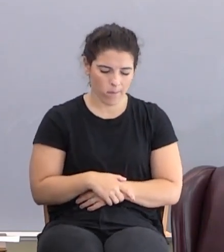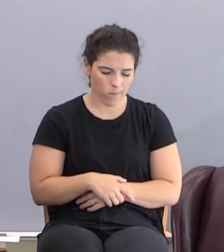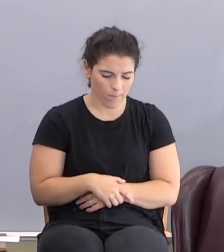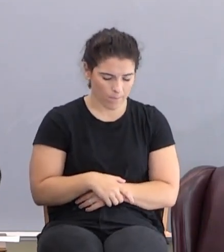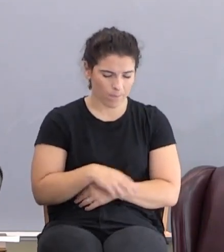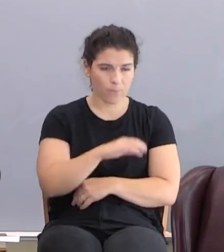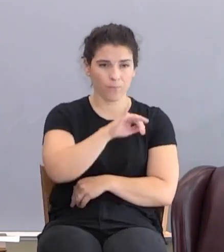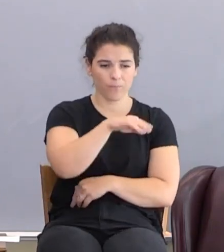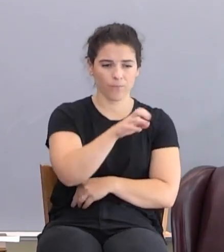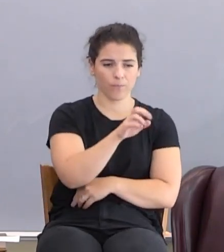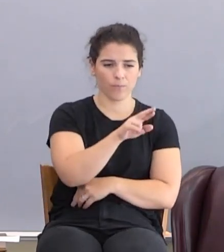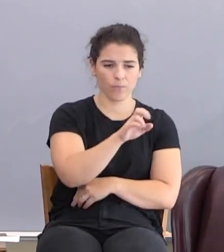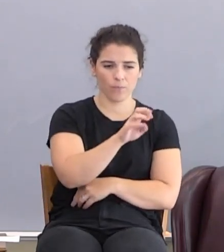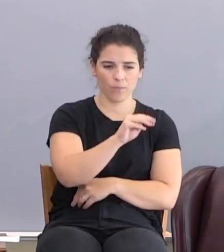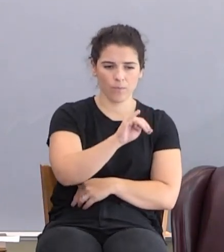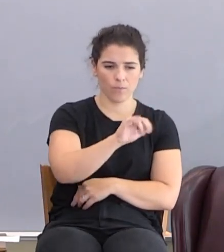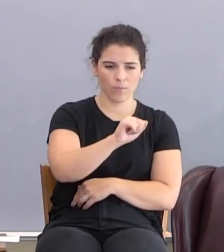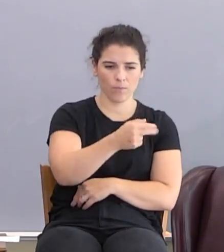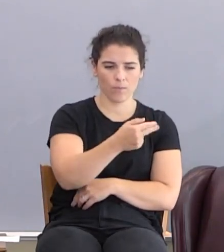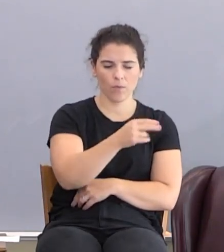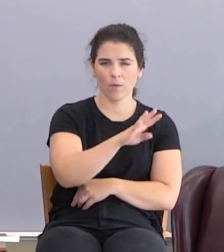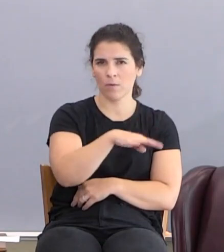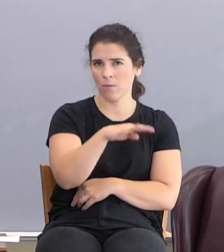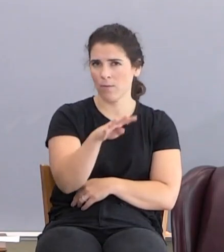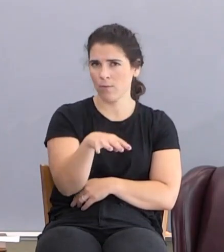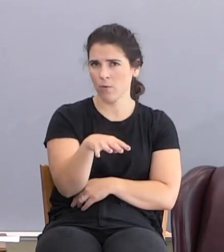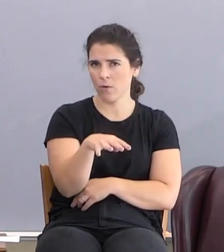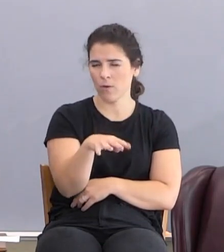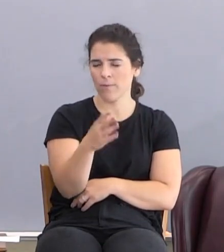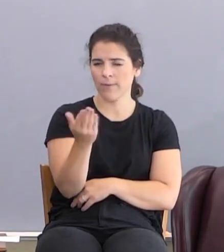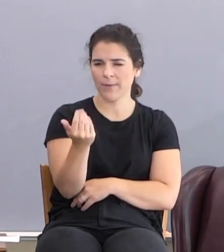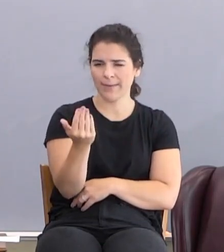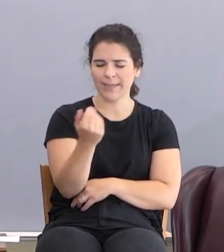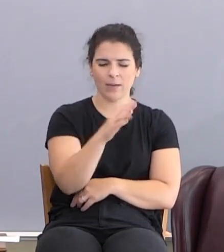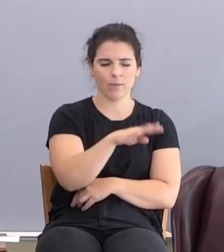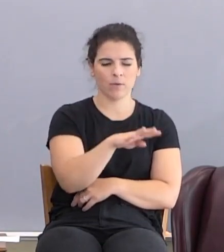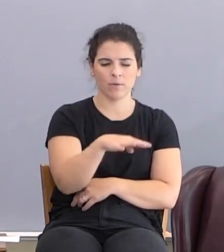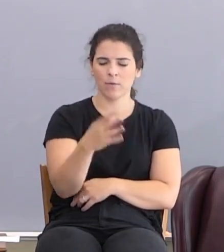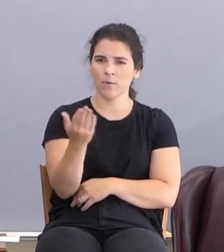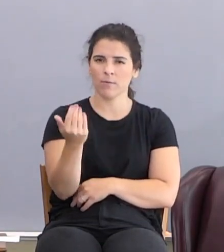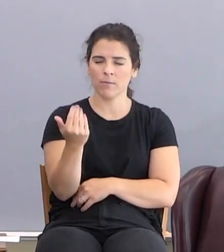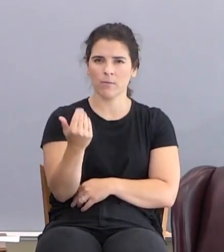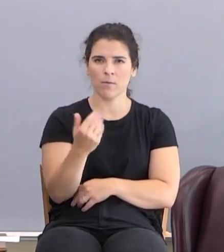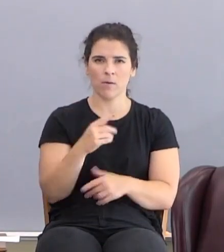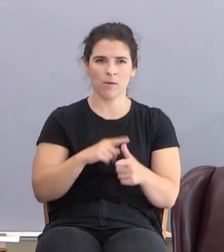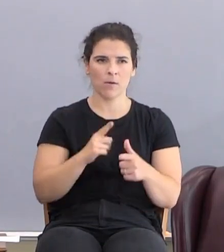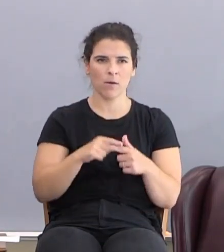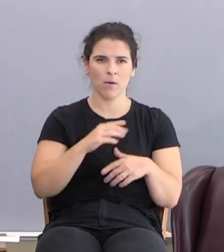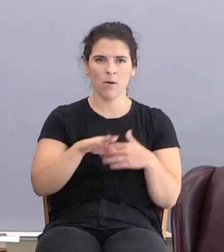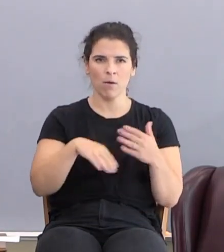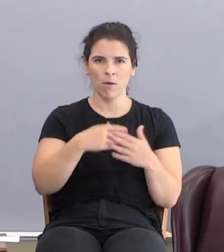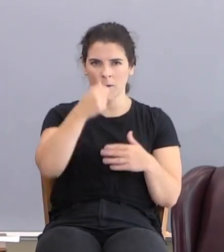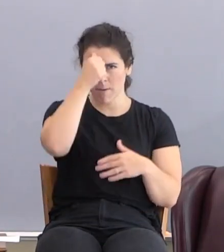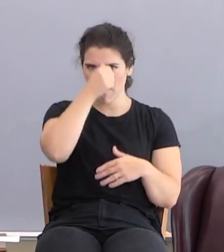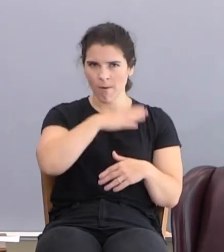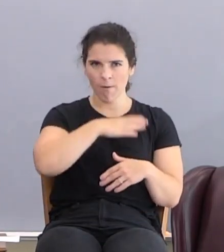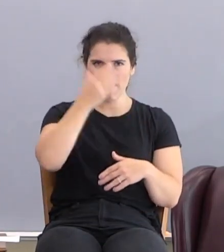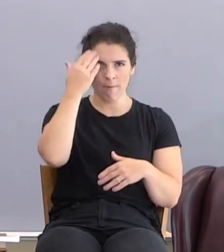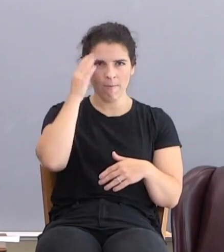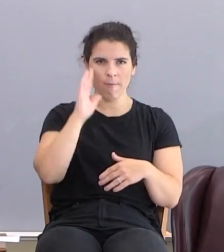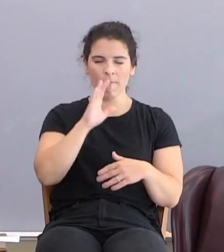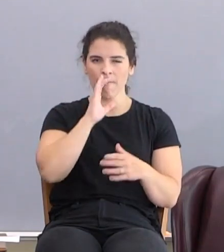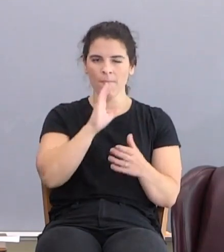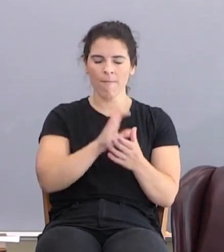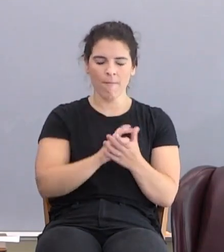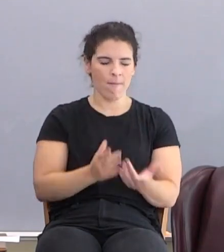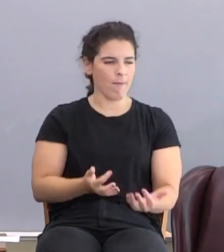Jeremiah 44, verse, well, verse 15. Then all the men which knew that their wives had